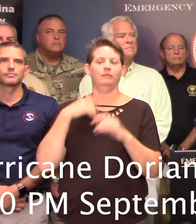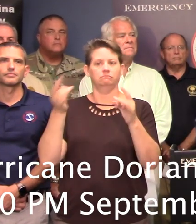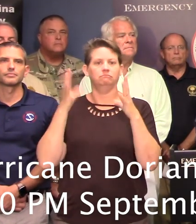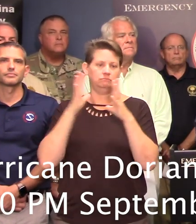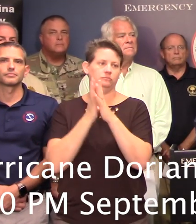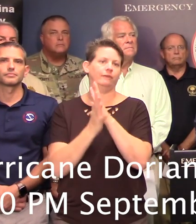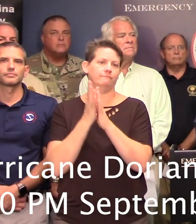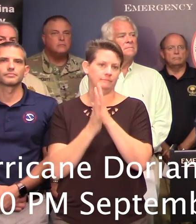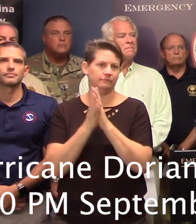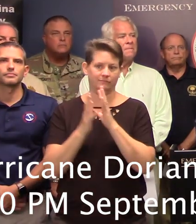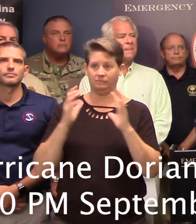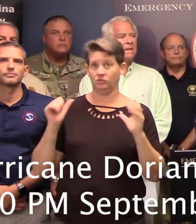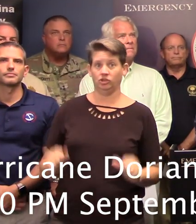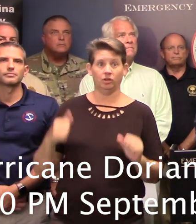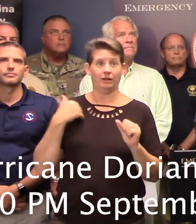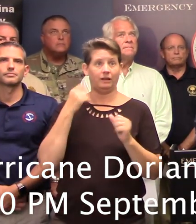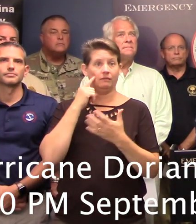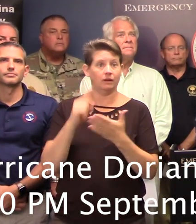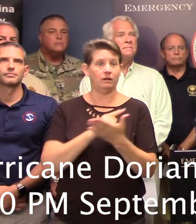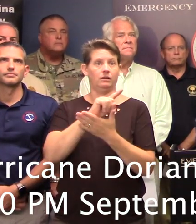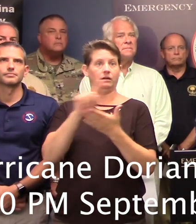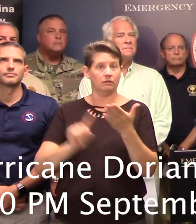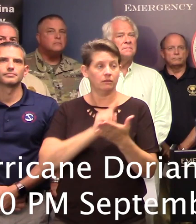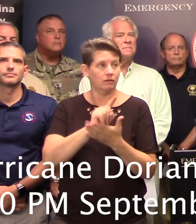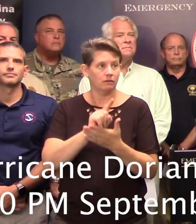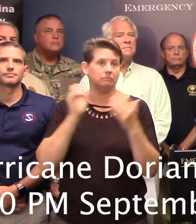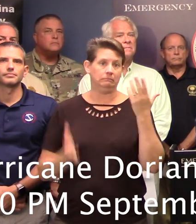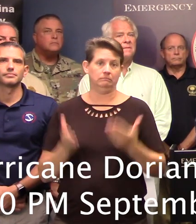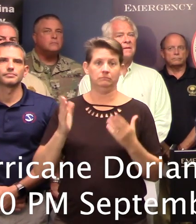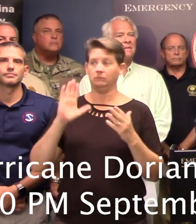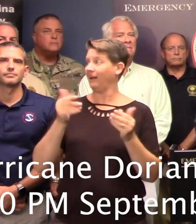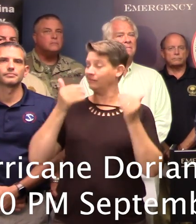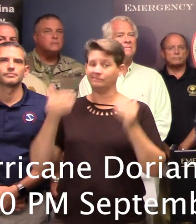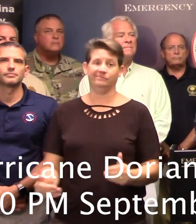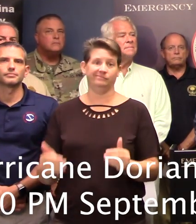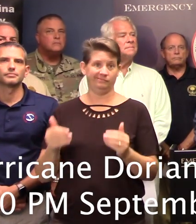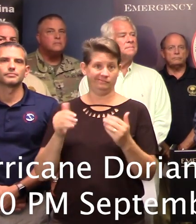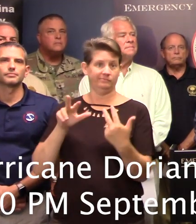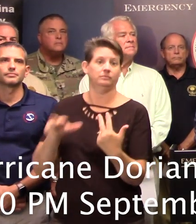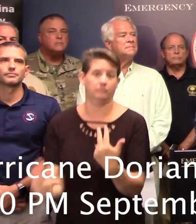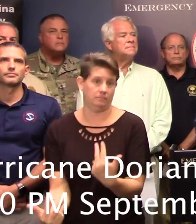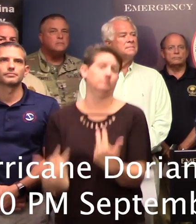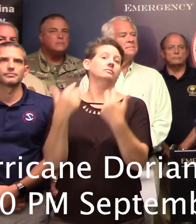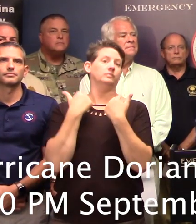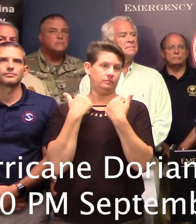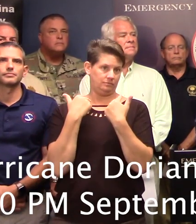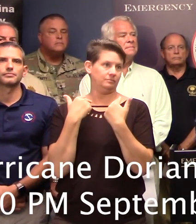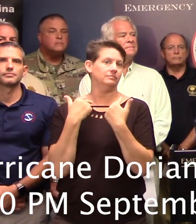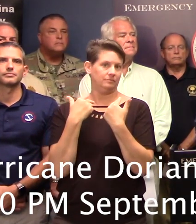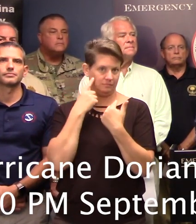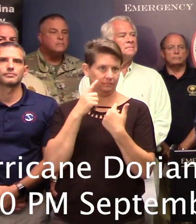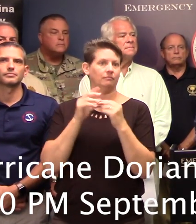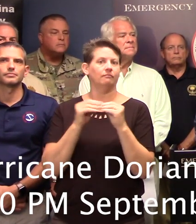standstill, possibly for hours. So, by doing the lane reversal in Charleston, coming up I-26